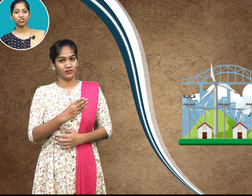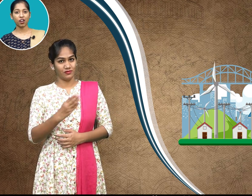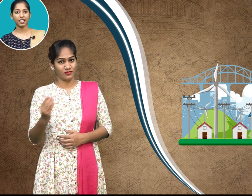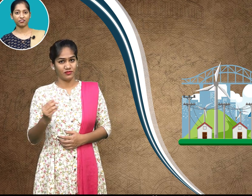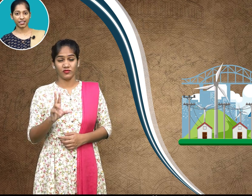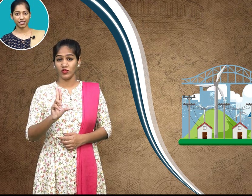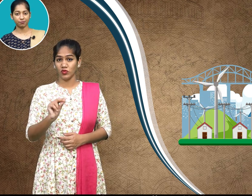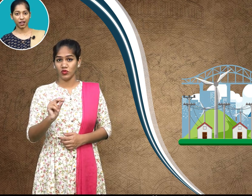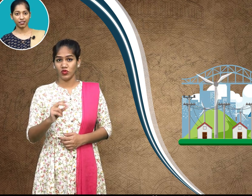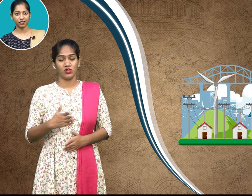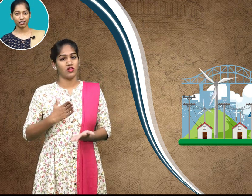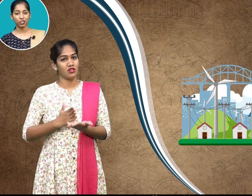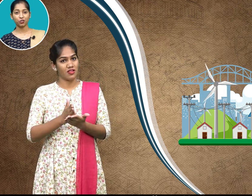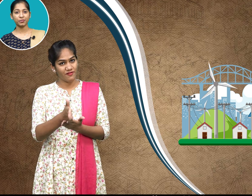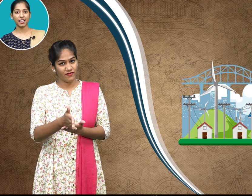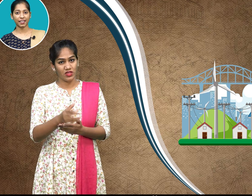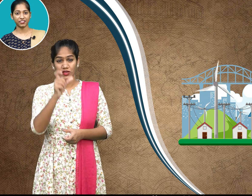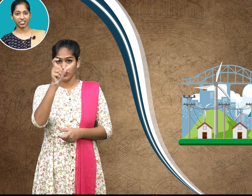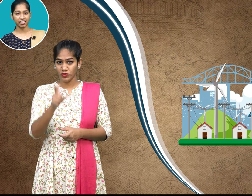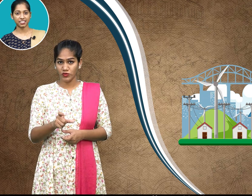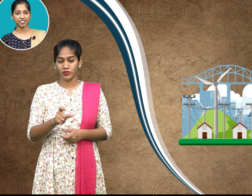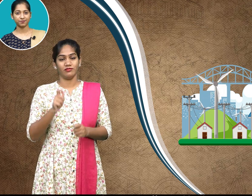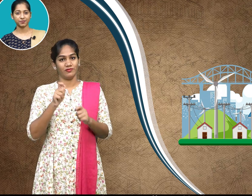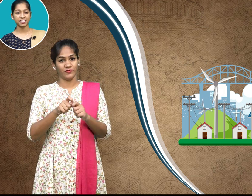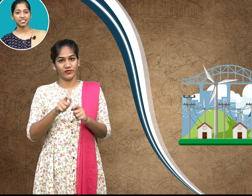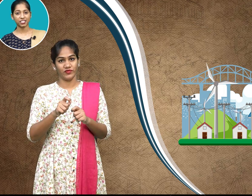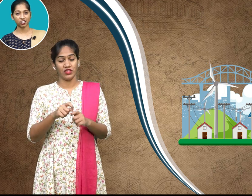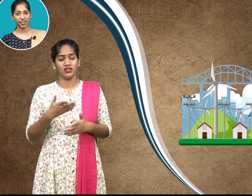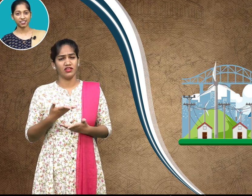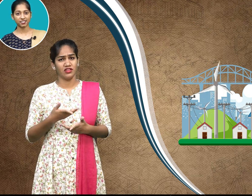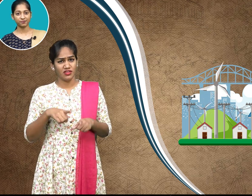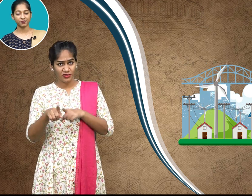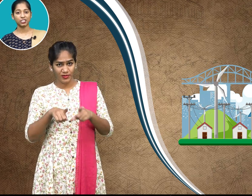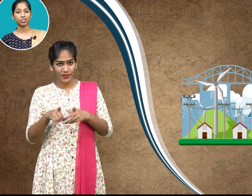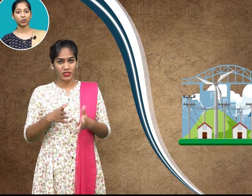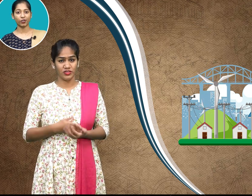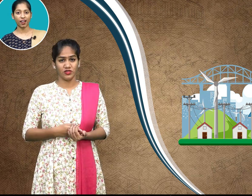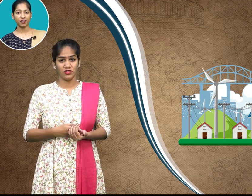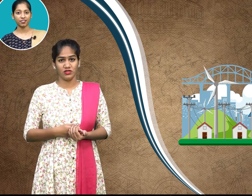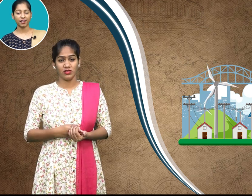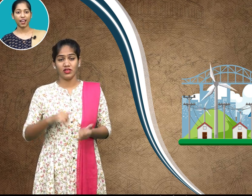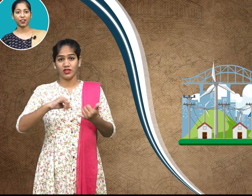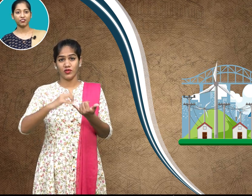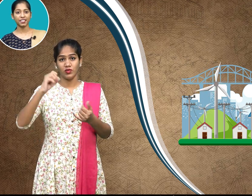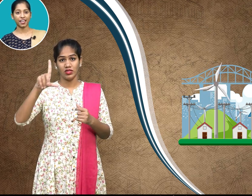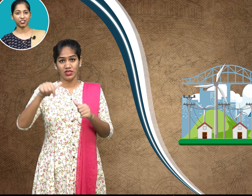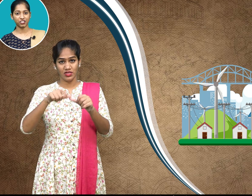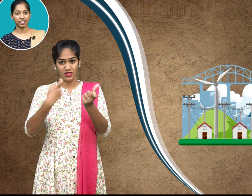not affected by human activities such as solar and wind energy